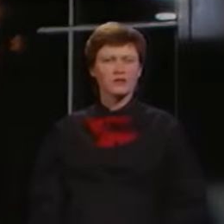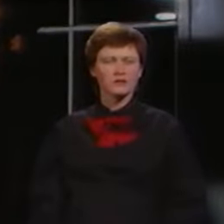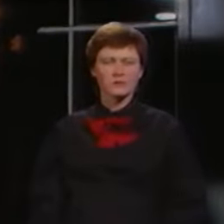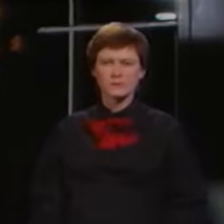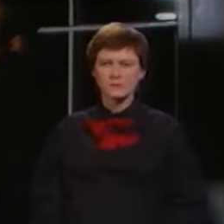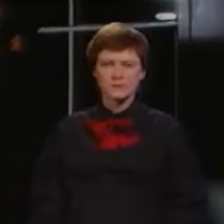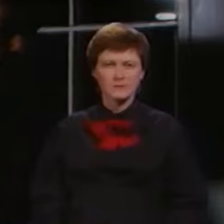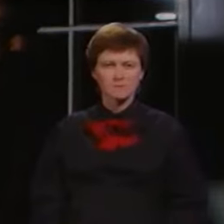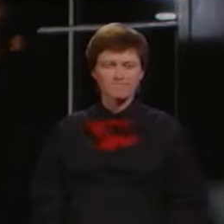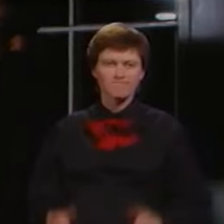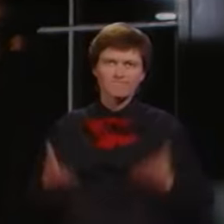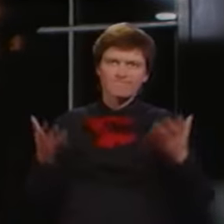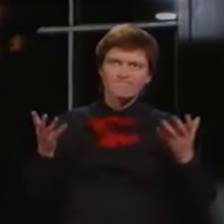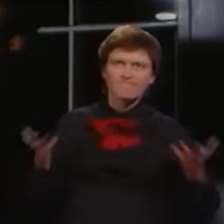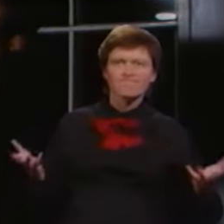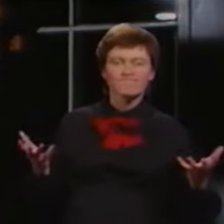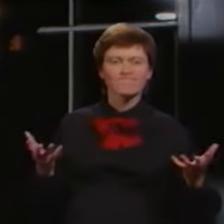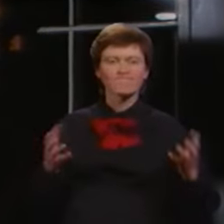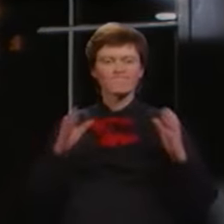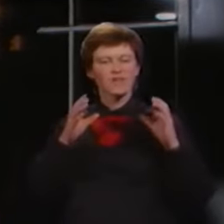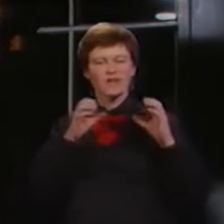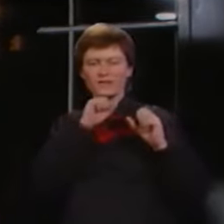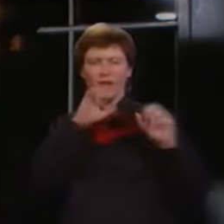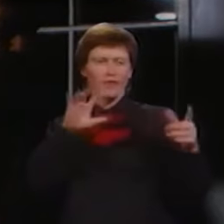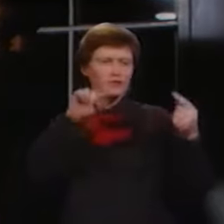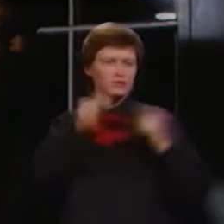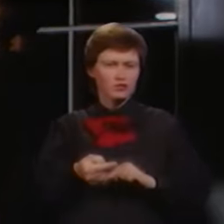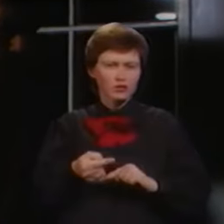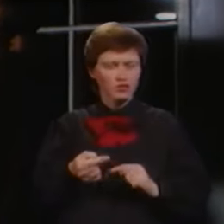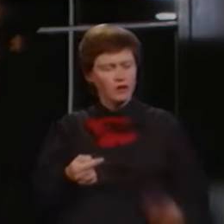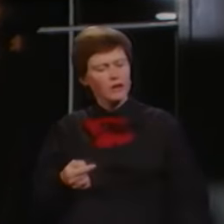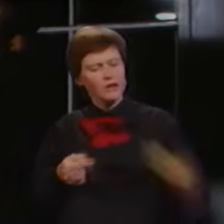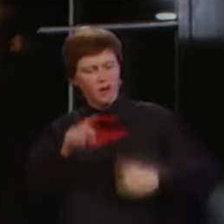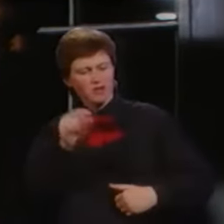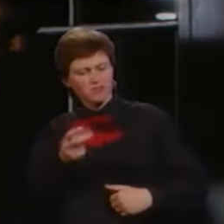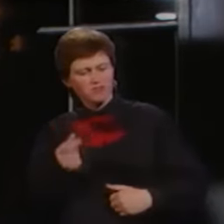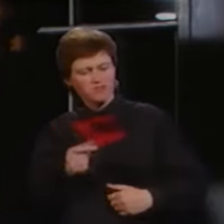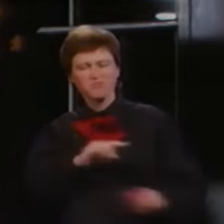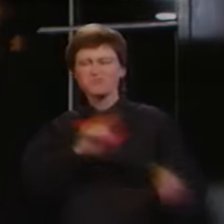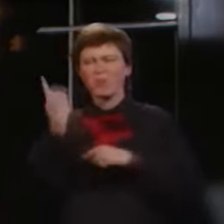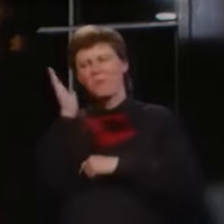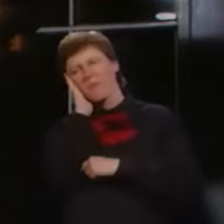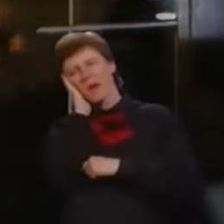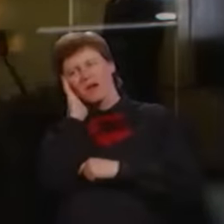Oh, well, I guess no harm's done. Come on, Jake, let's go back to bed.